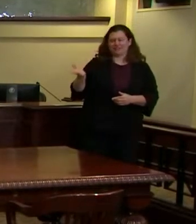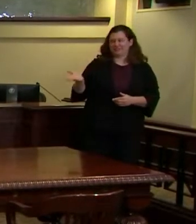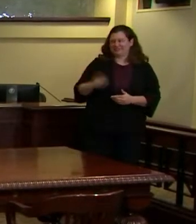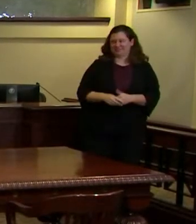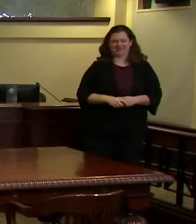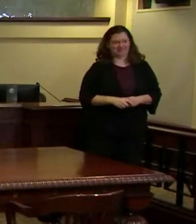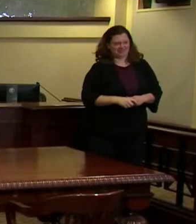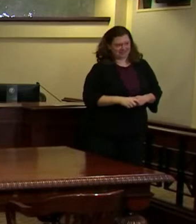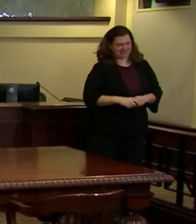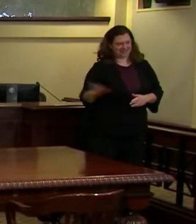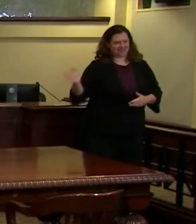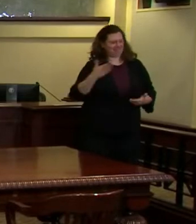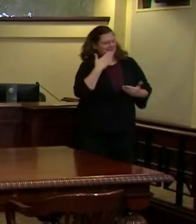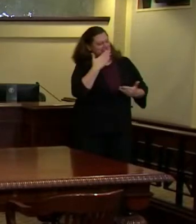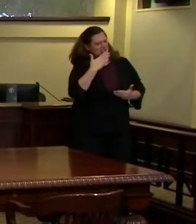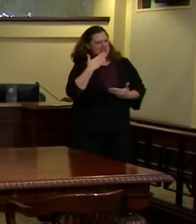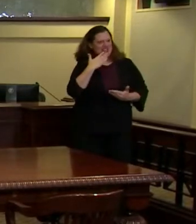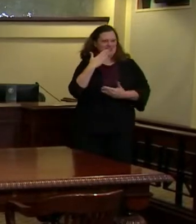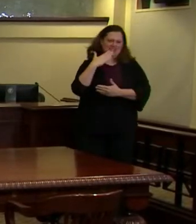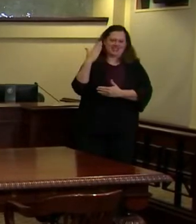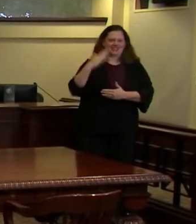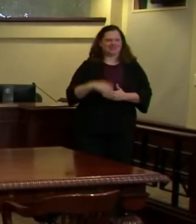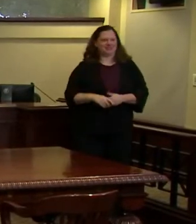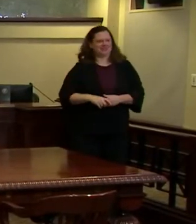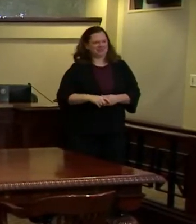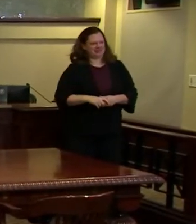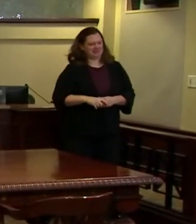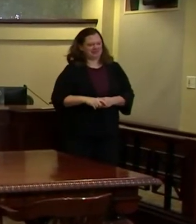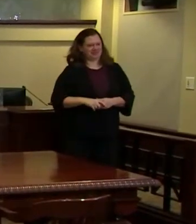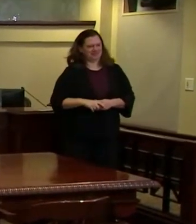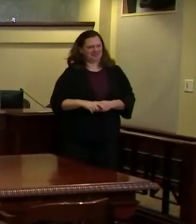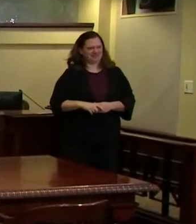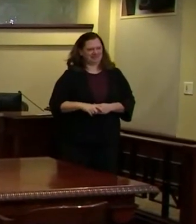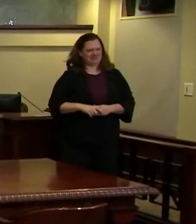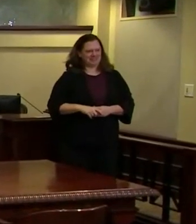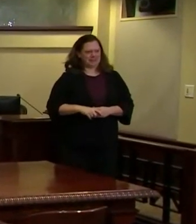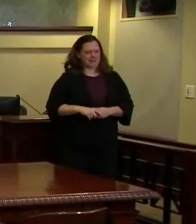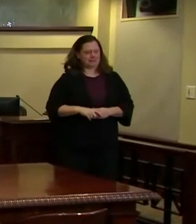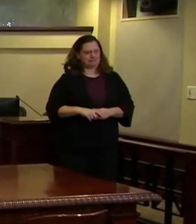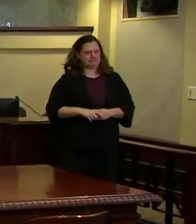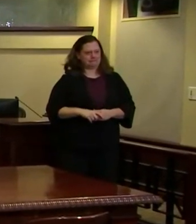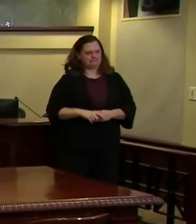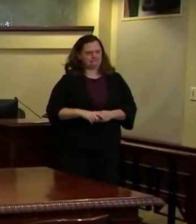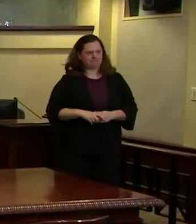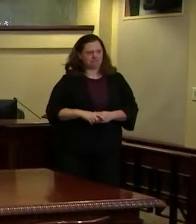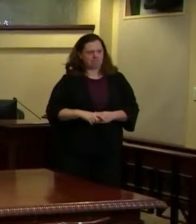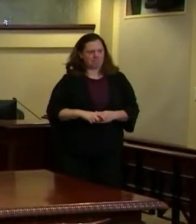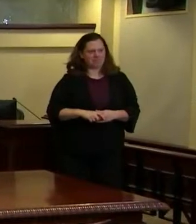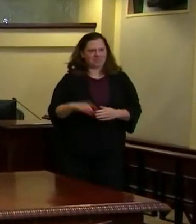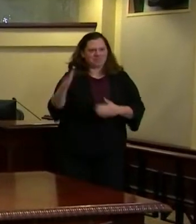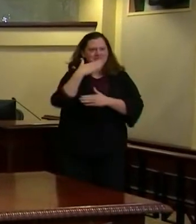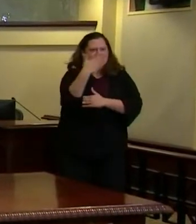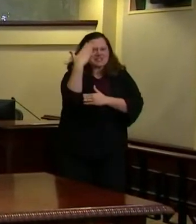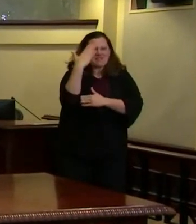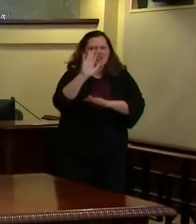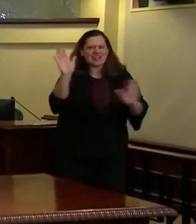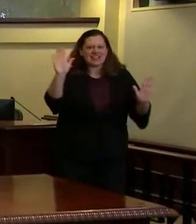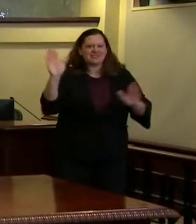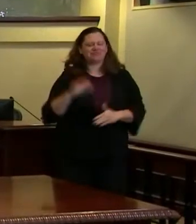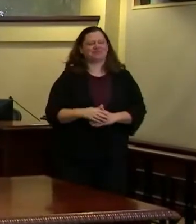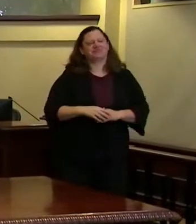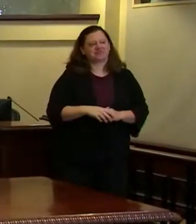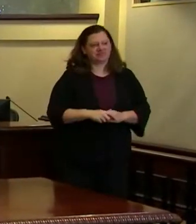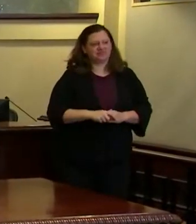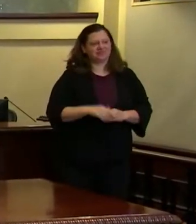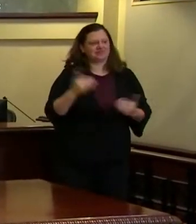morning everybody it's